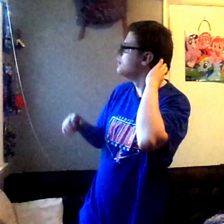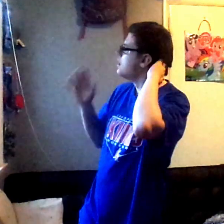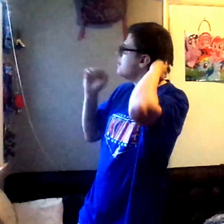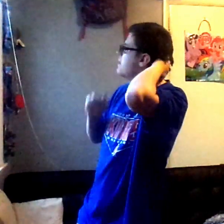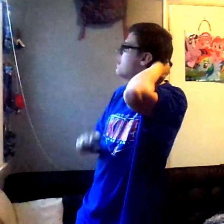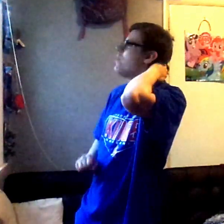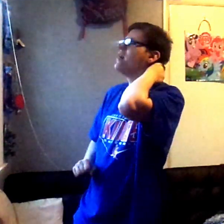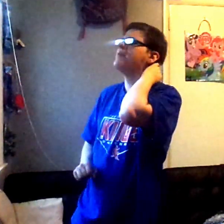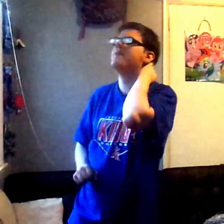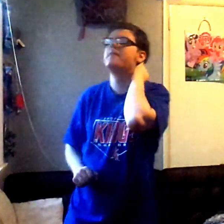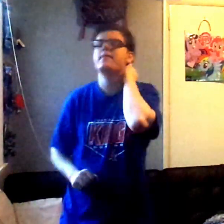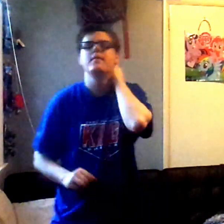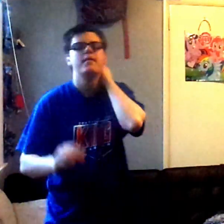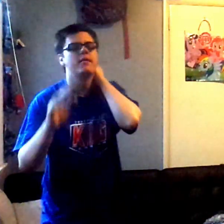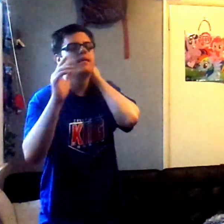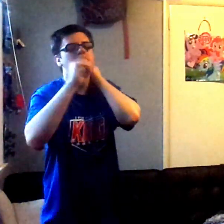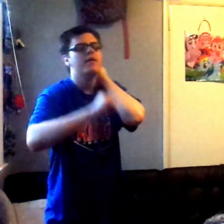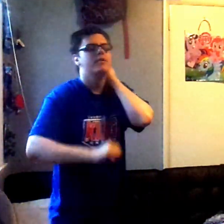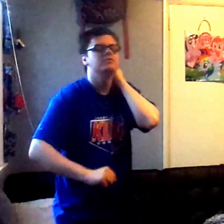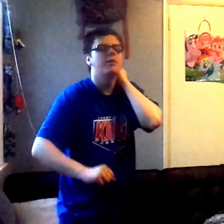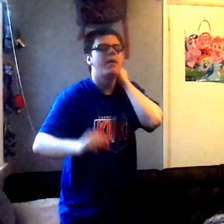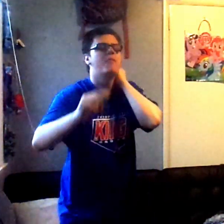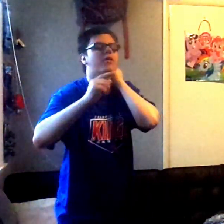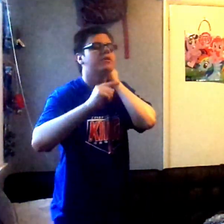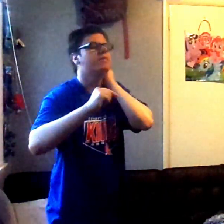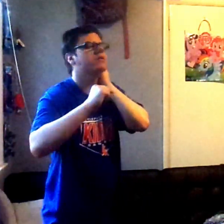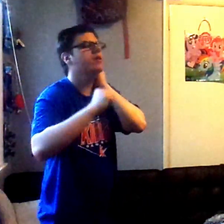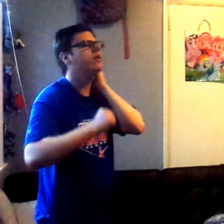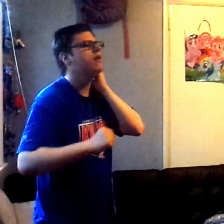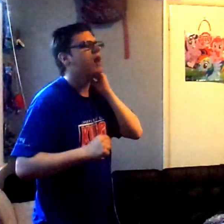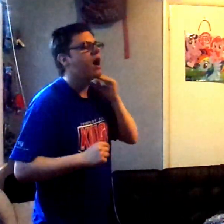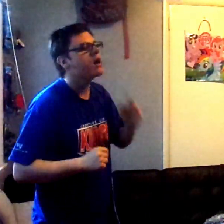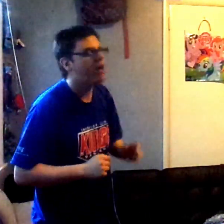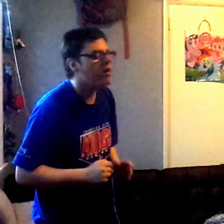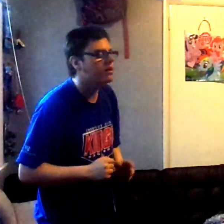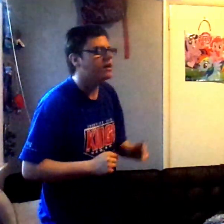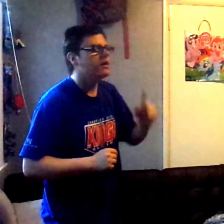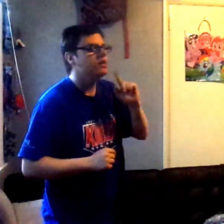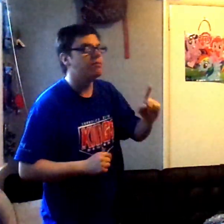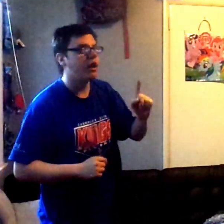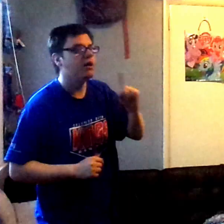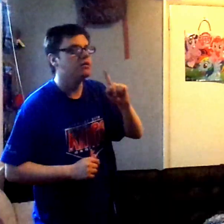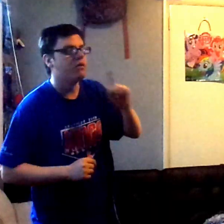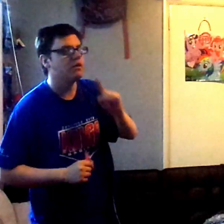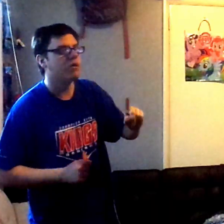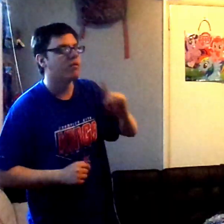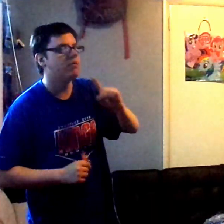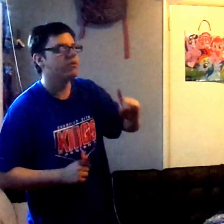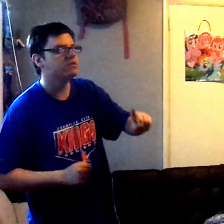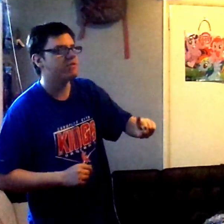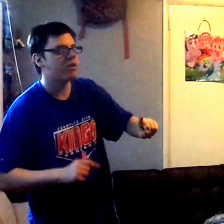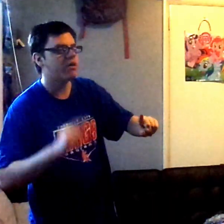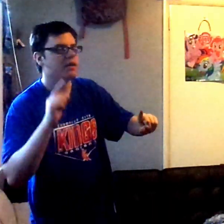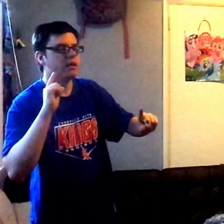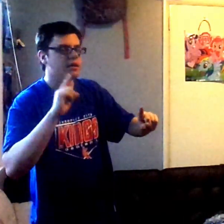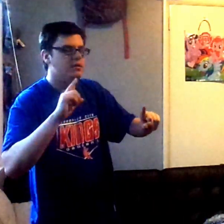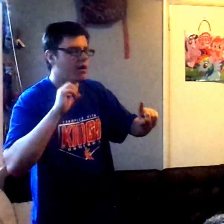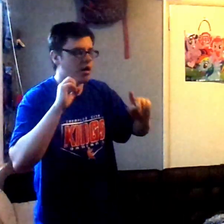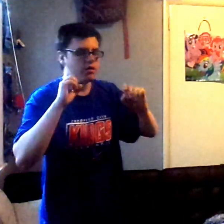By the way, to talk about more things about the good of iCarly, the brand new 2021 version of iCarly, all the